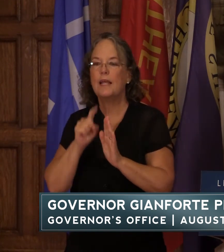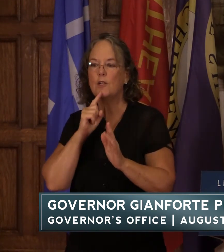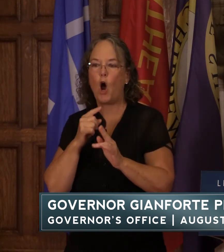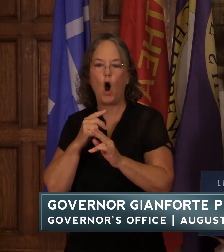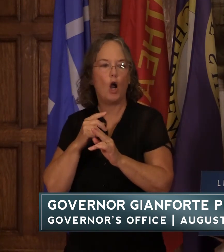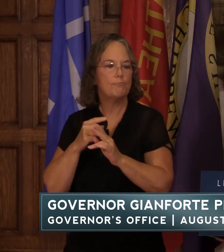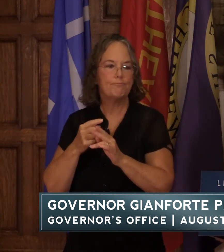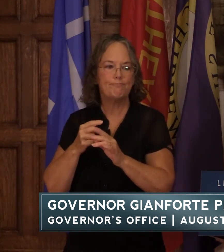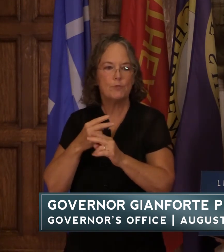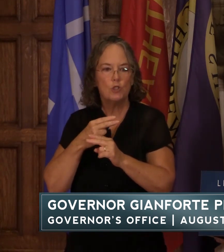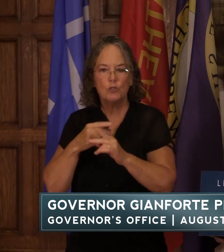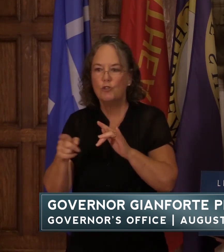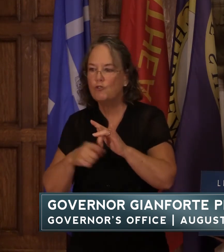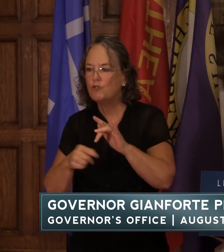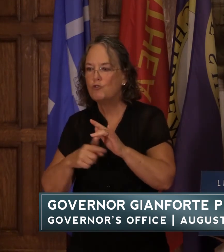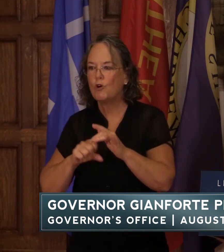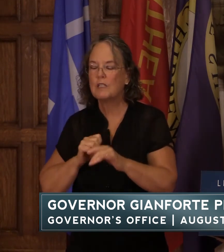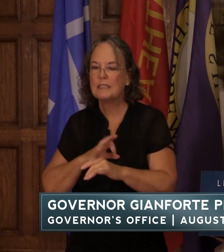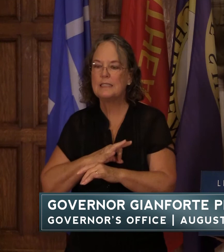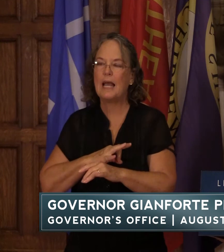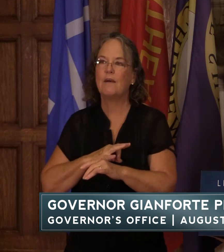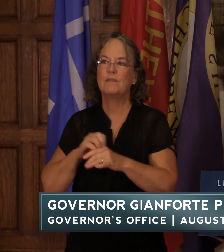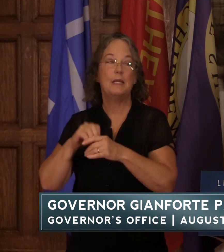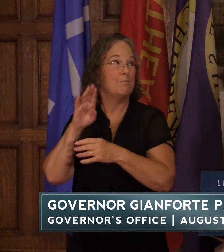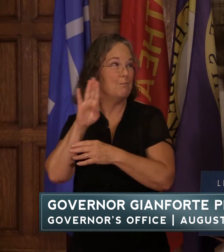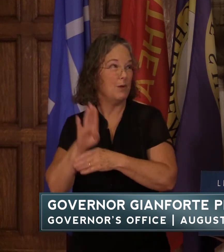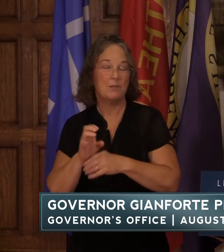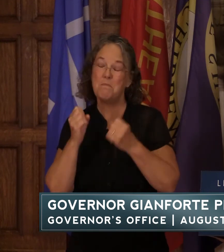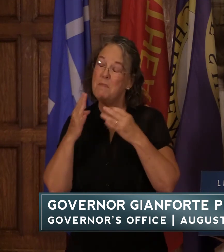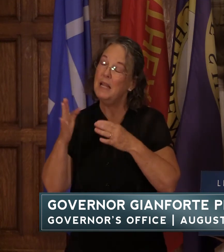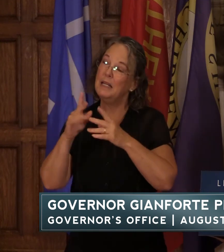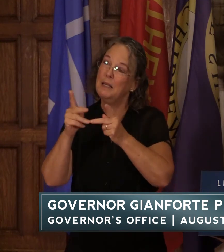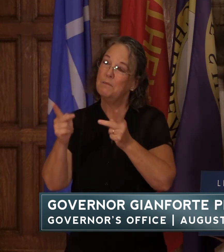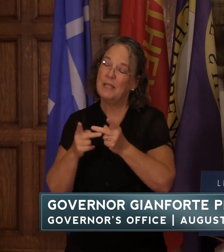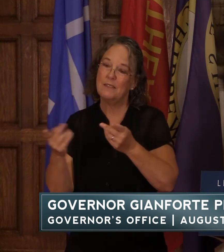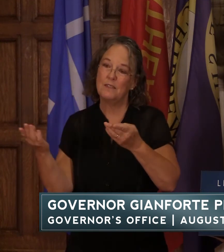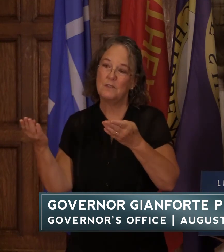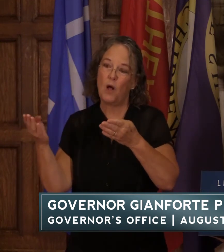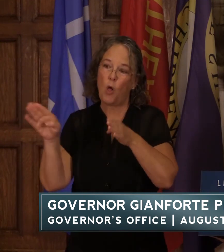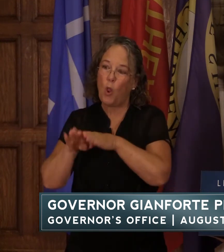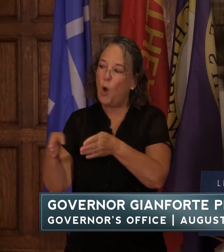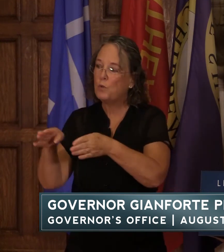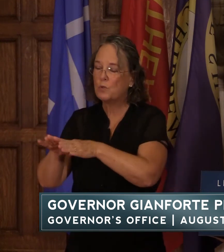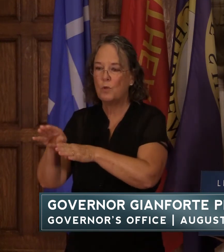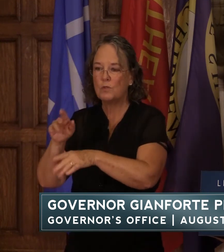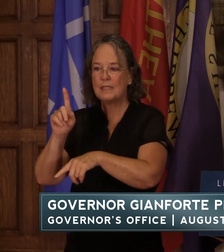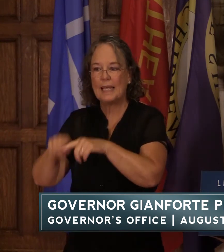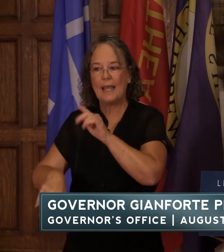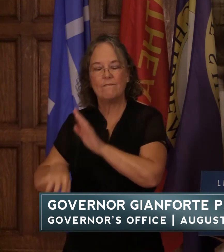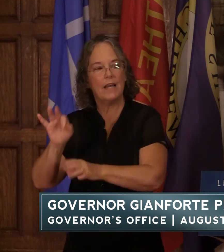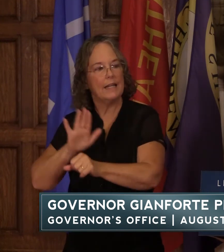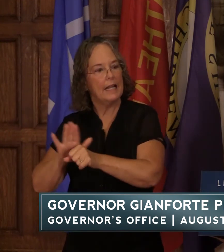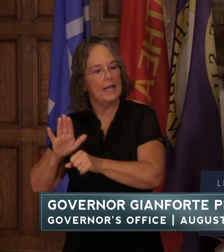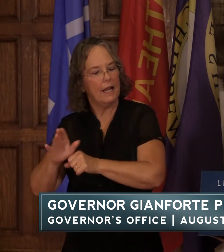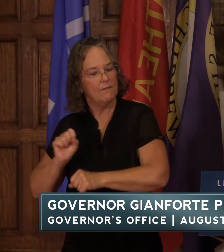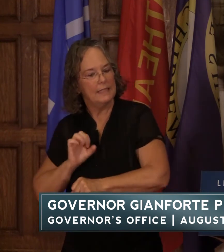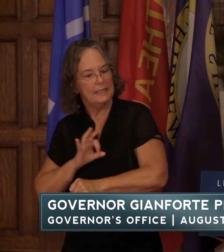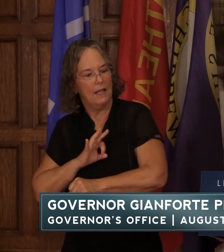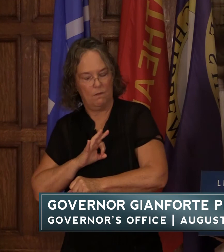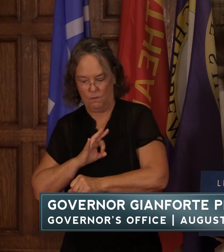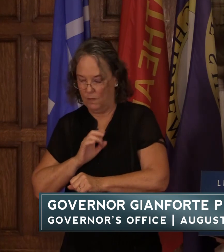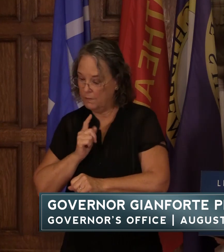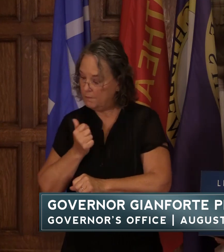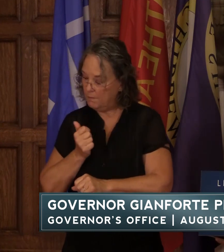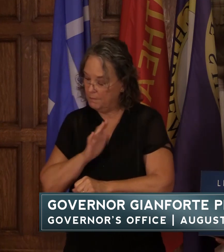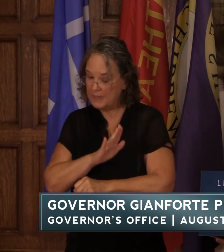i report in bozeman we've seen lots of places closing not being able to find staff at all so is there anything that your office is doing